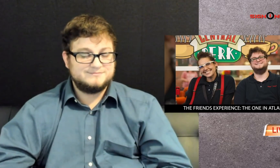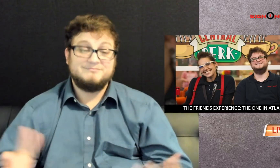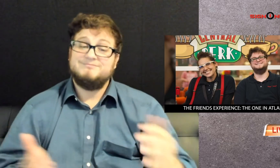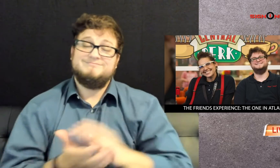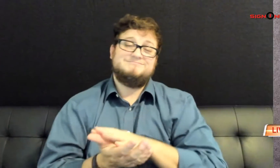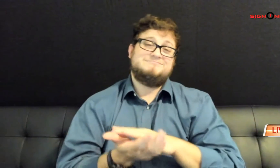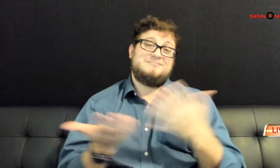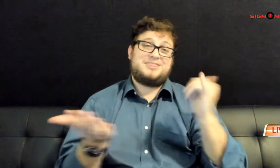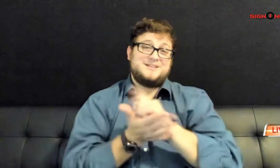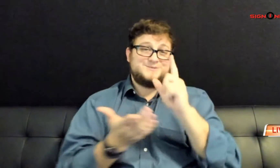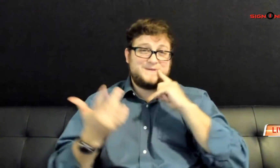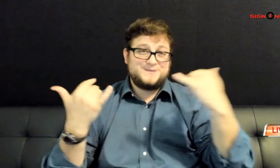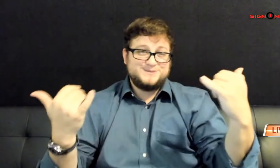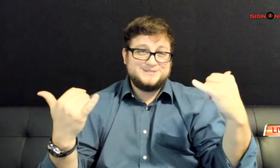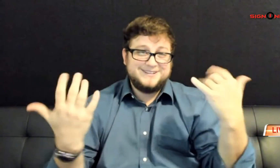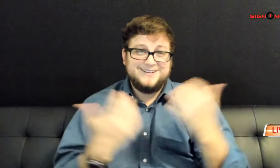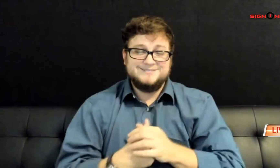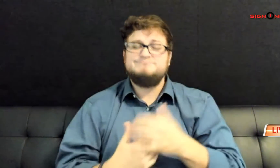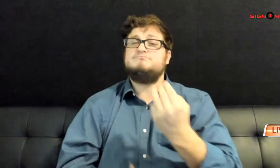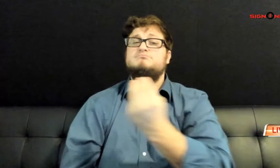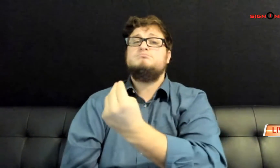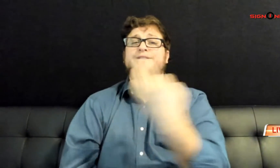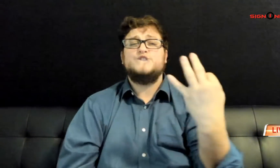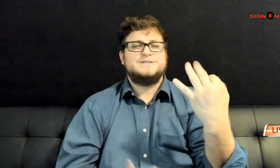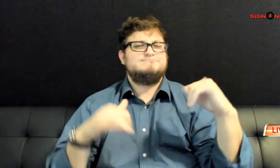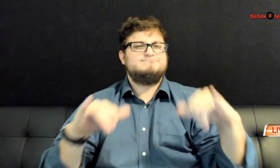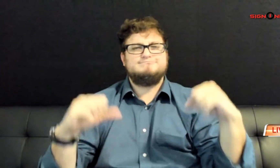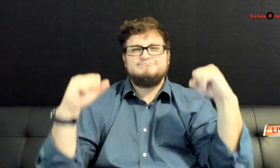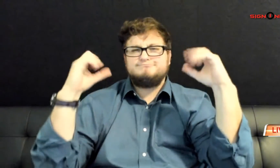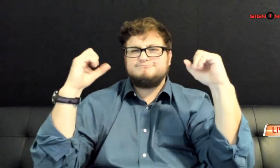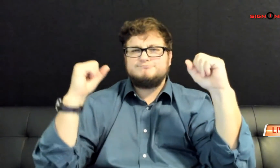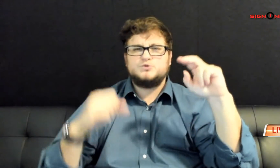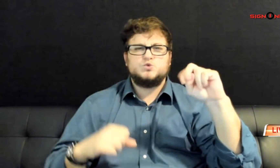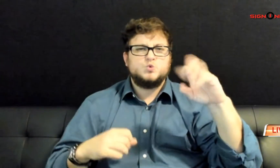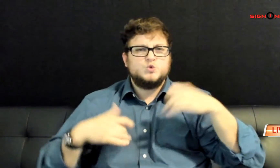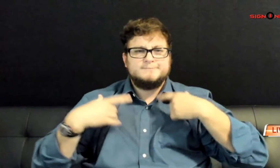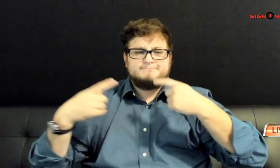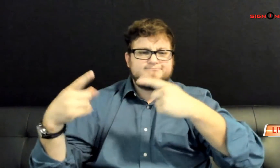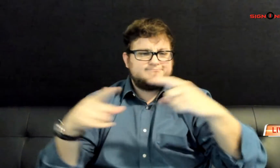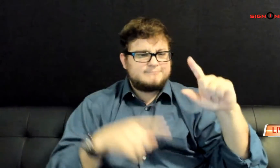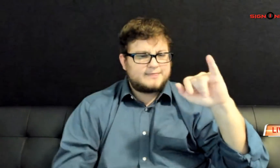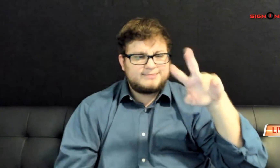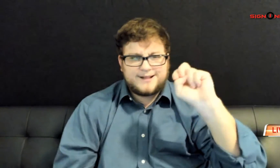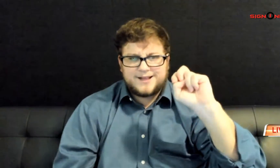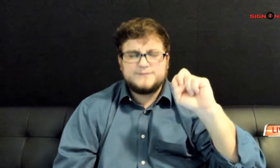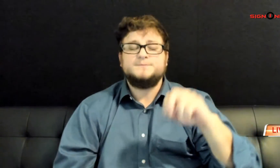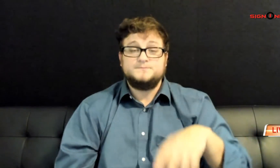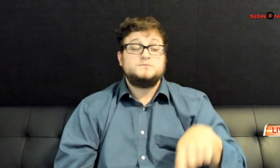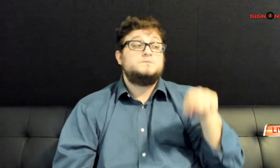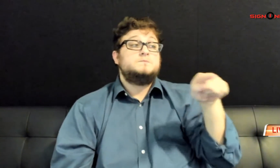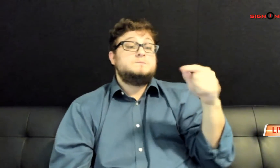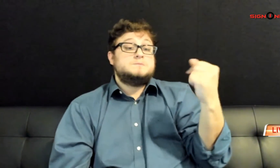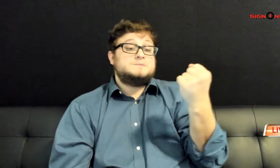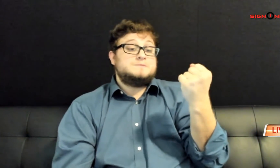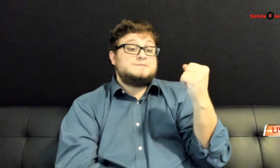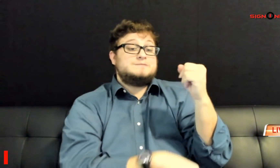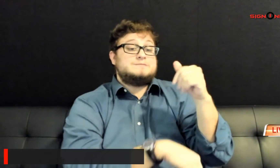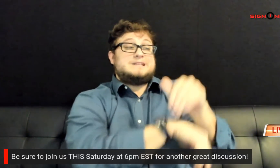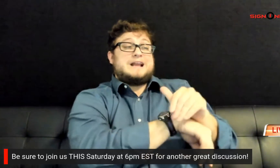So that's all for today. Sign One News will be broadcasting live updates Monday through Friday. Then this Saturday